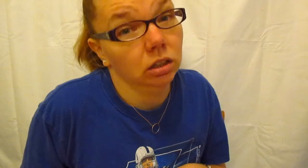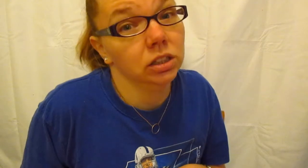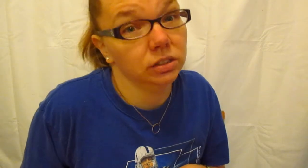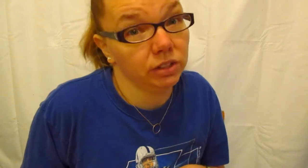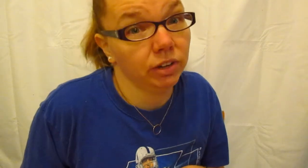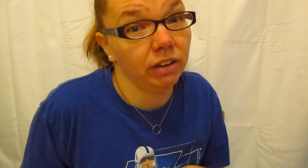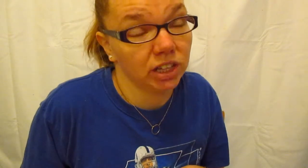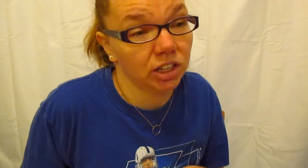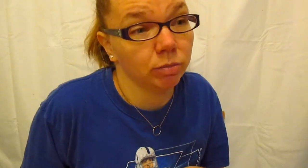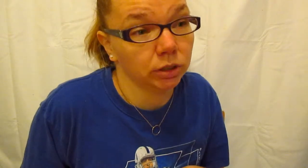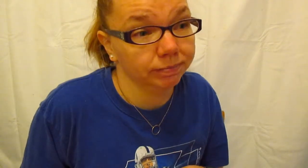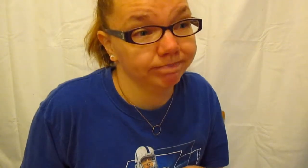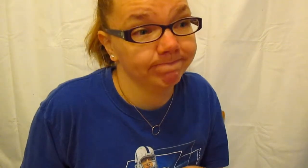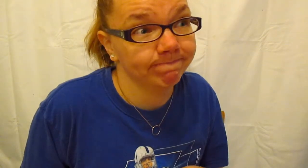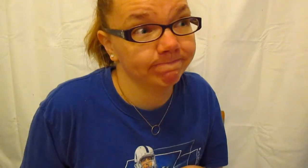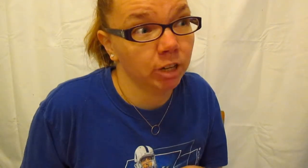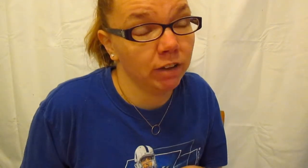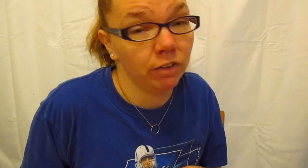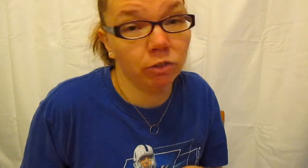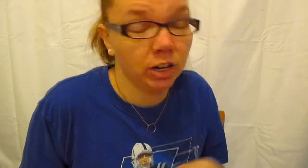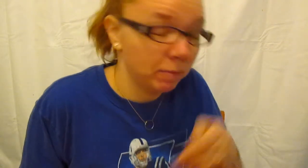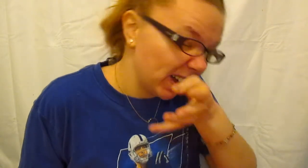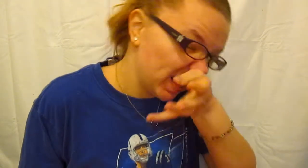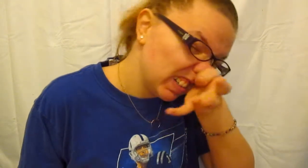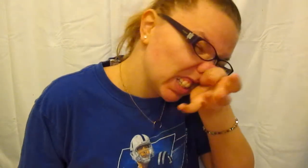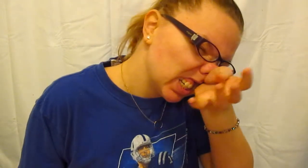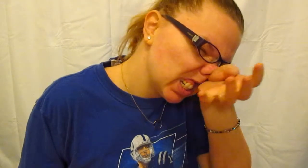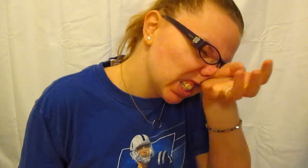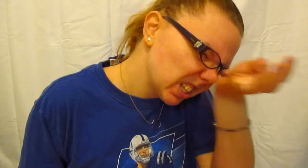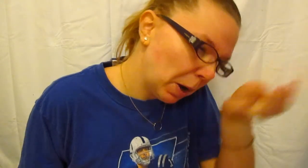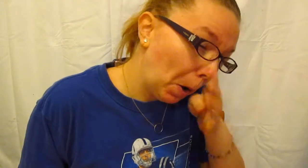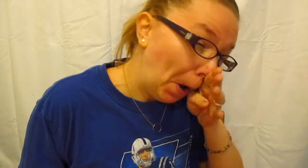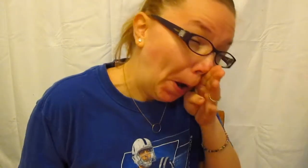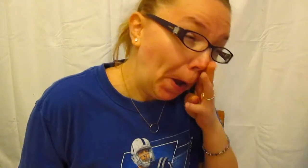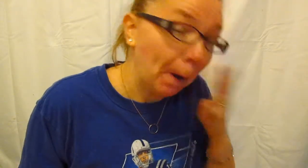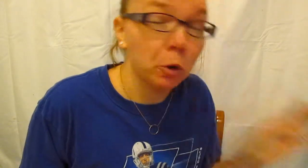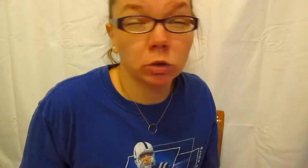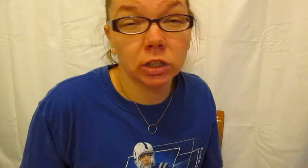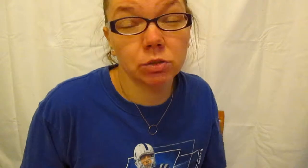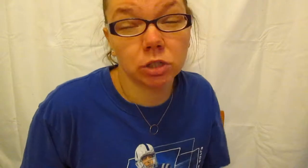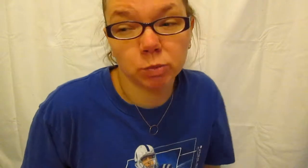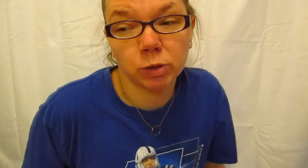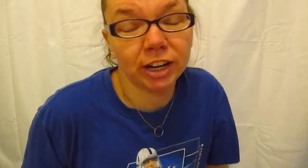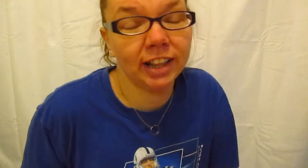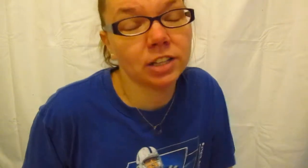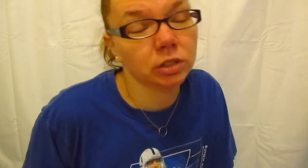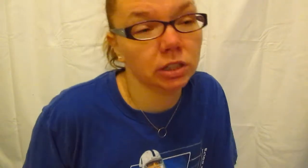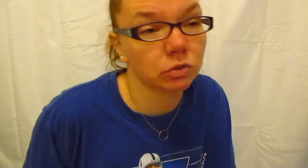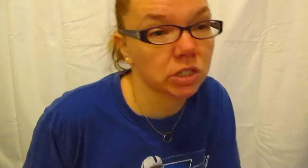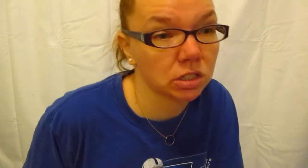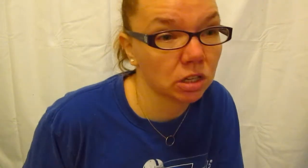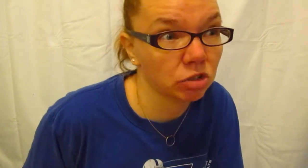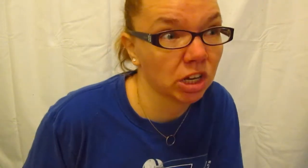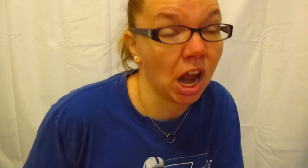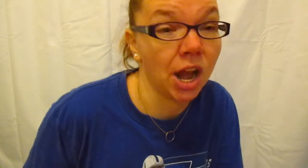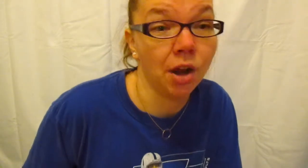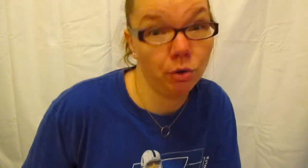Lots of stuff I have to catch up on. I fell very behind because the kids are on spring break last week. That's the reason there's like no